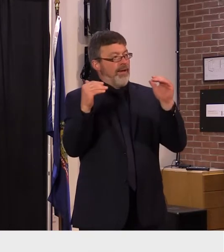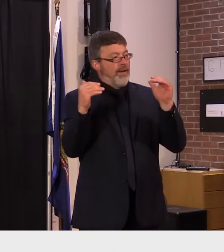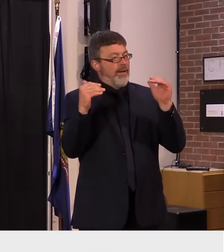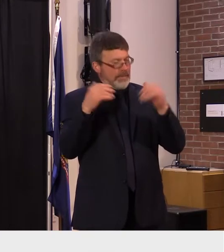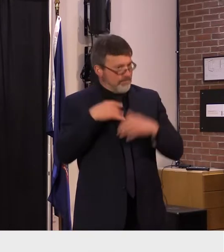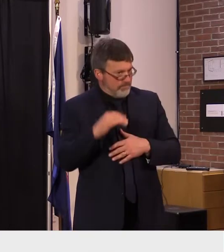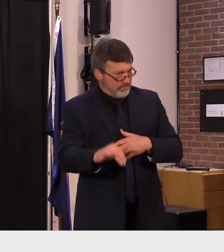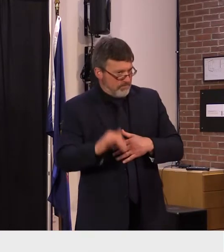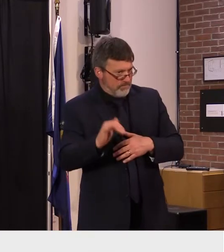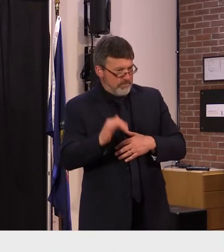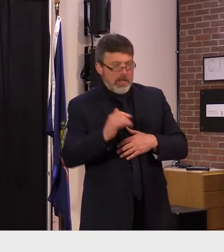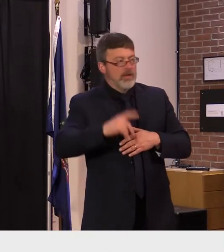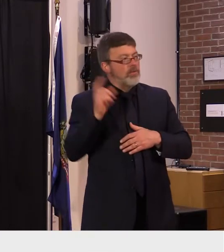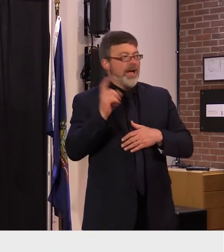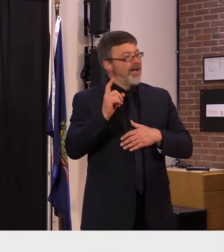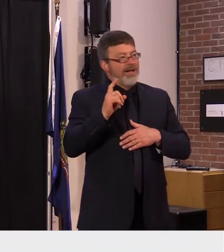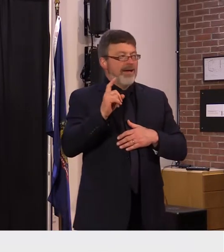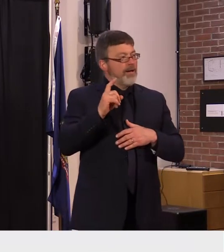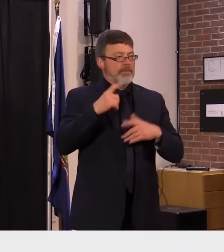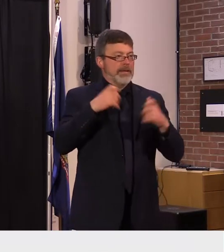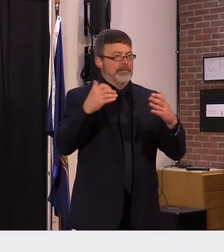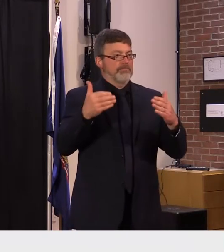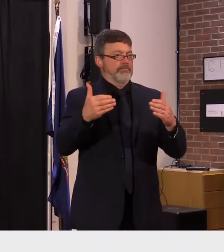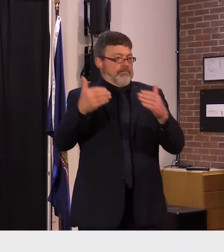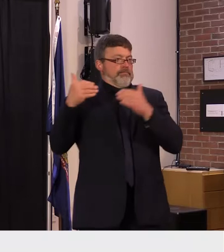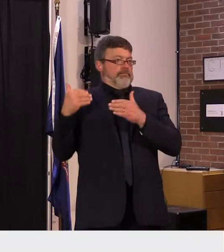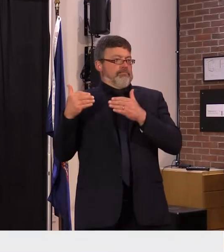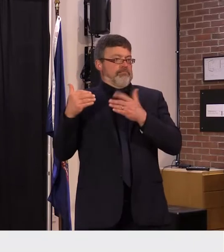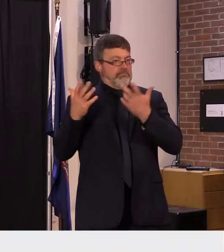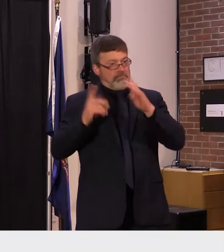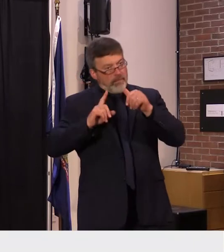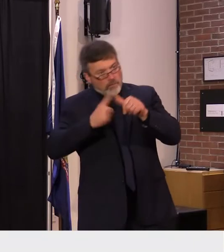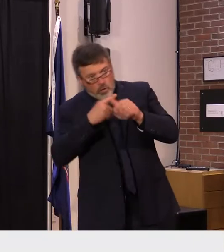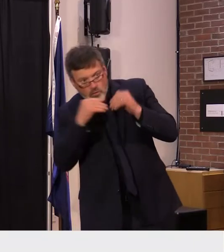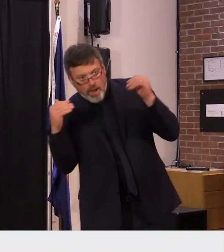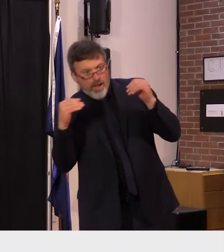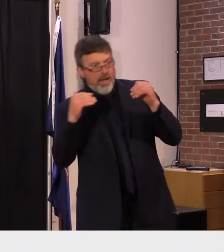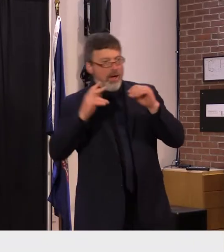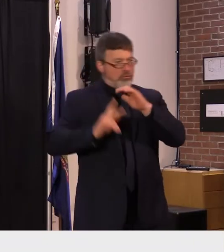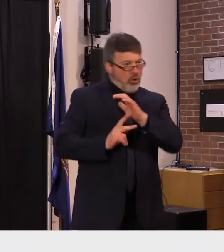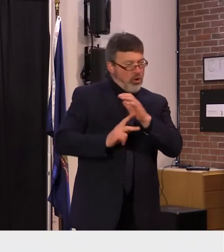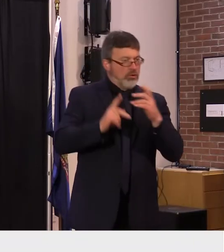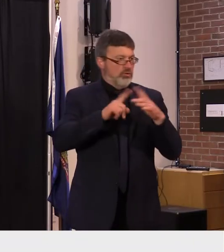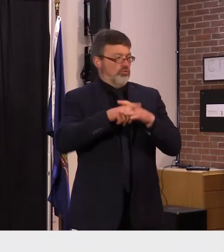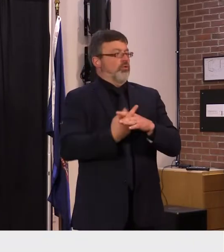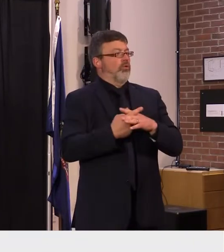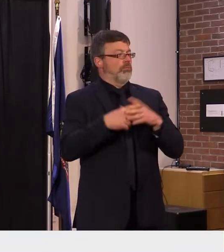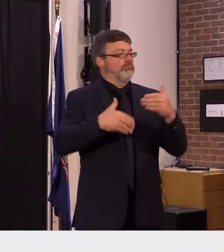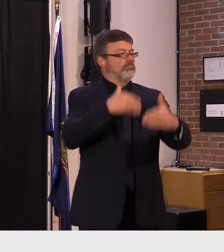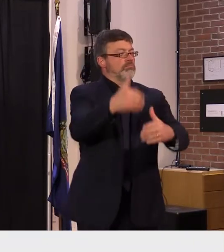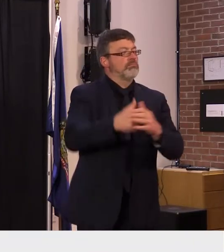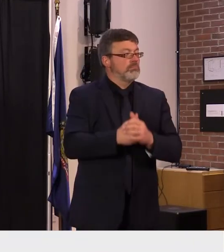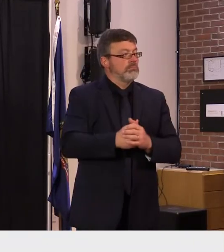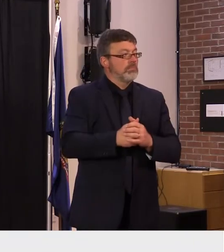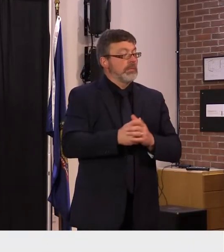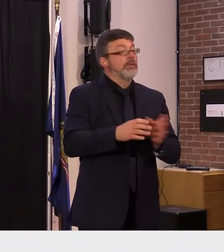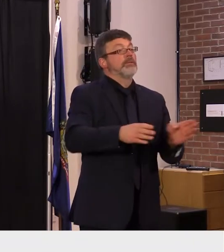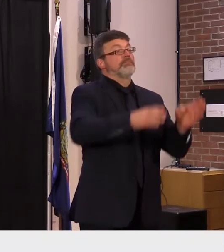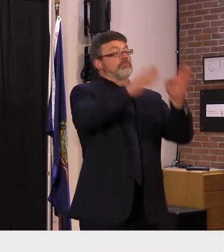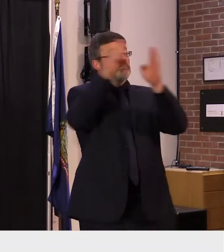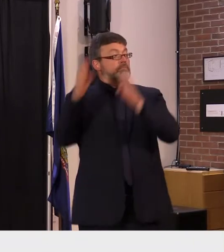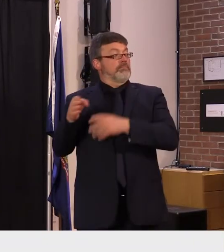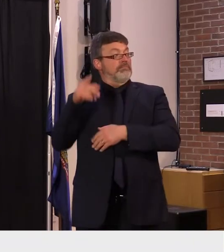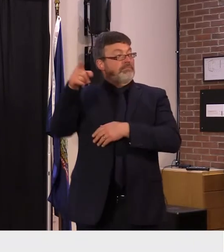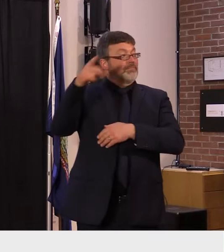including pre-k at the high school level we've established two metrics to monitor student progress towards college and career readiness